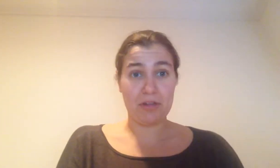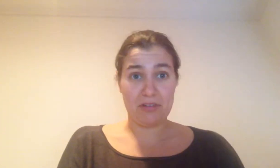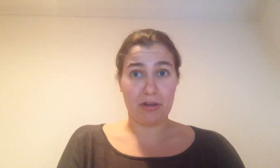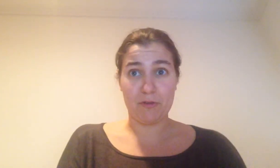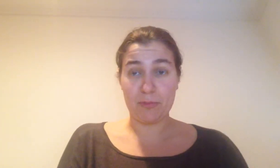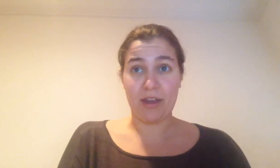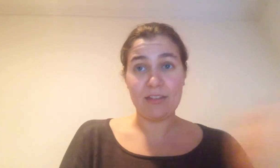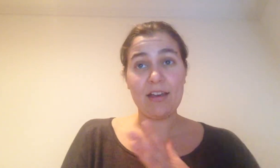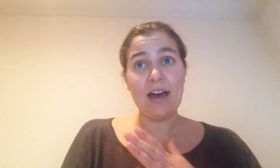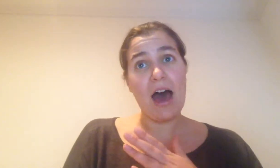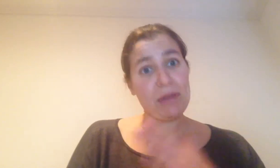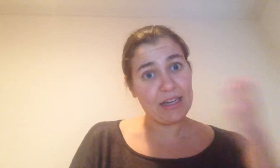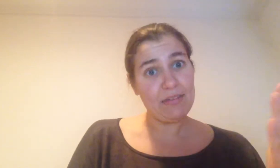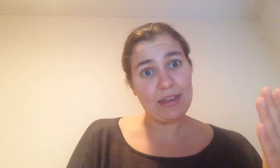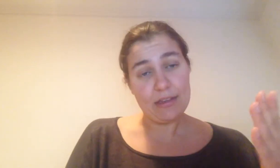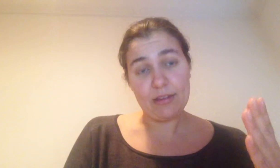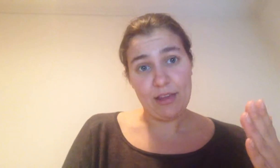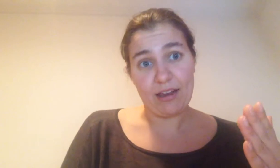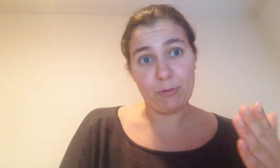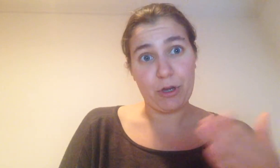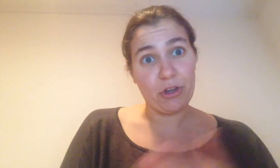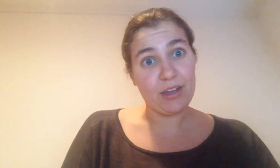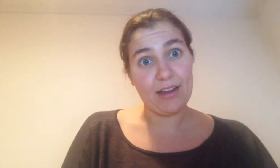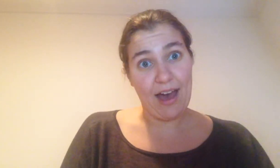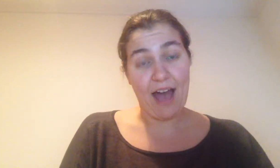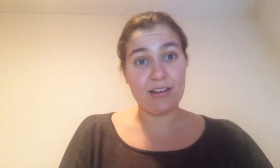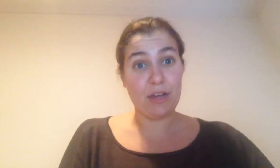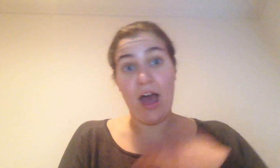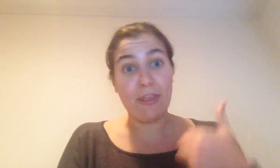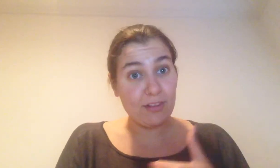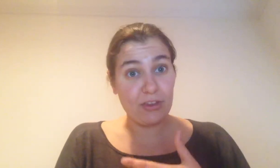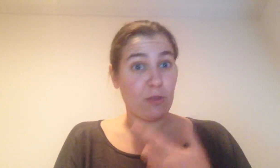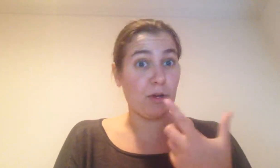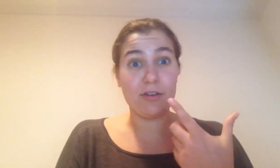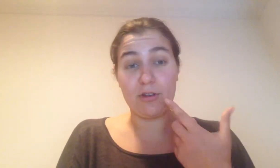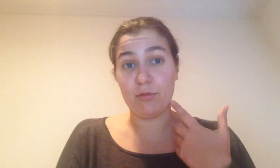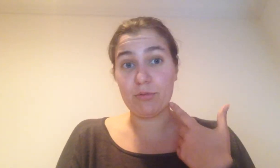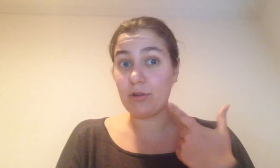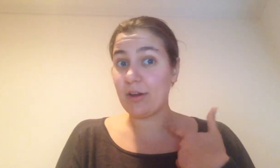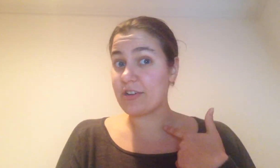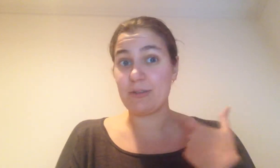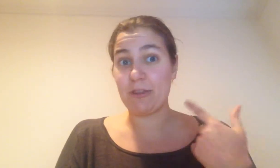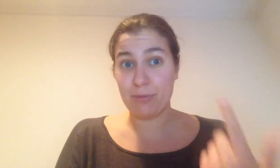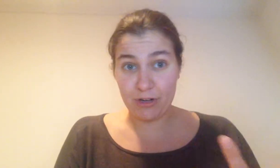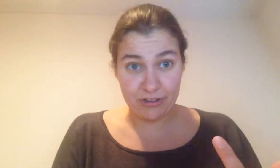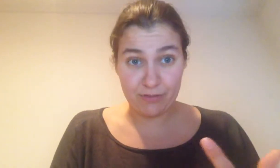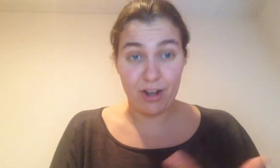blends all over the place. And can even get into science when you're looking at ethics of science, but also questions about the production of